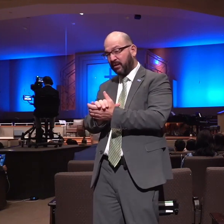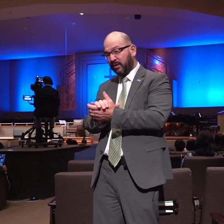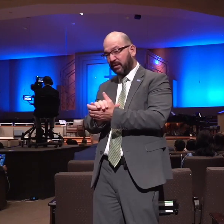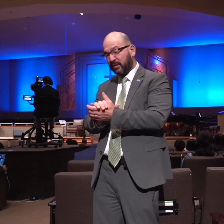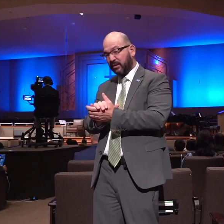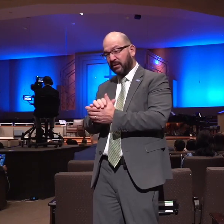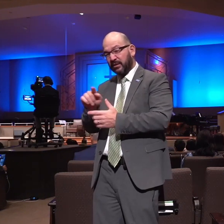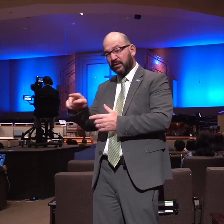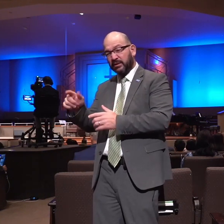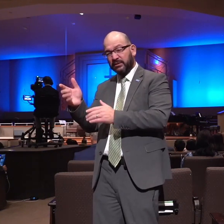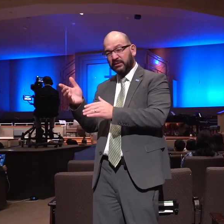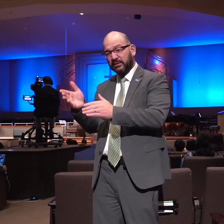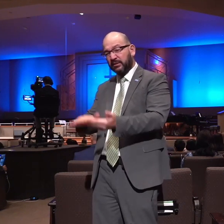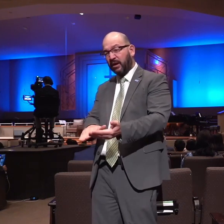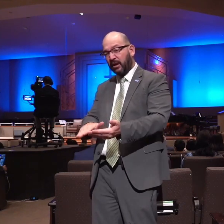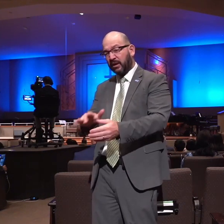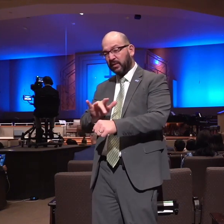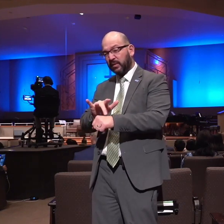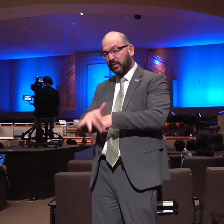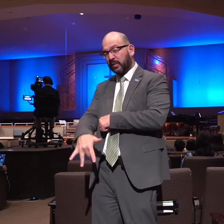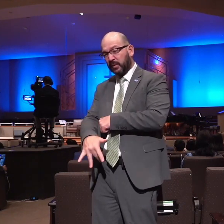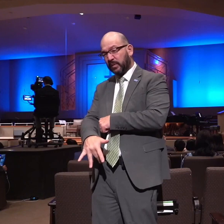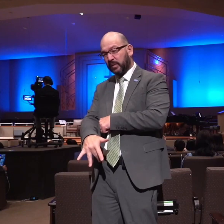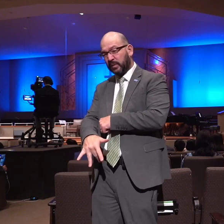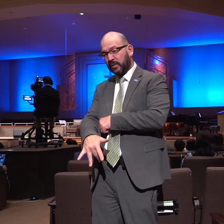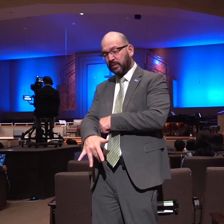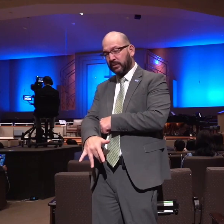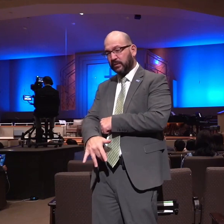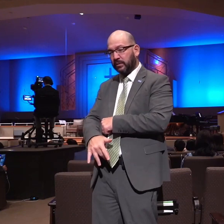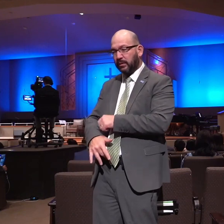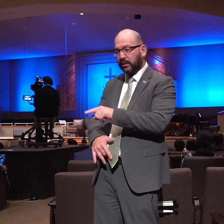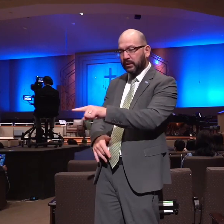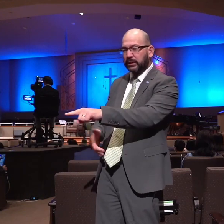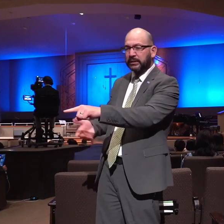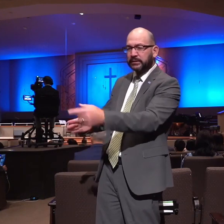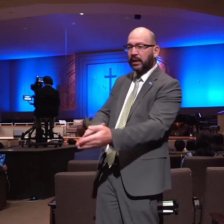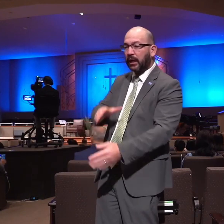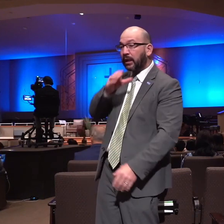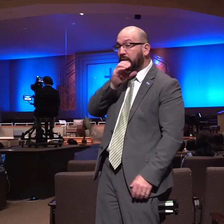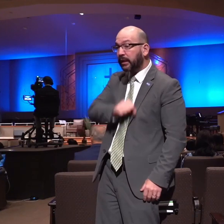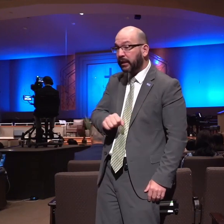enough you see David Brainerd died at the age of 29